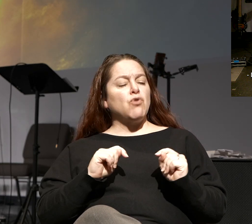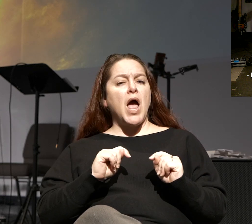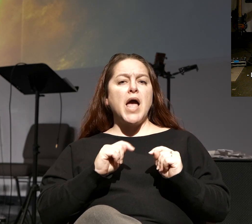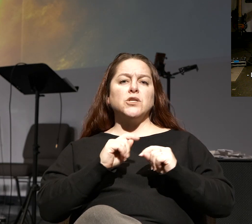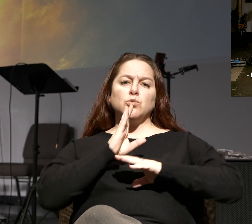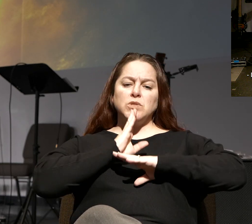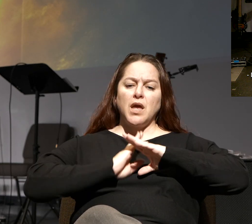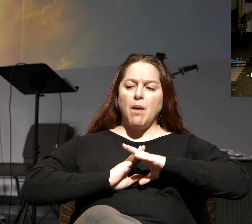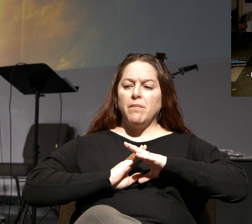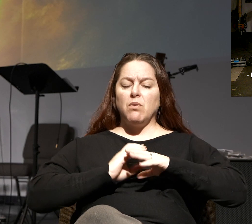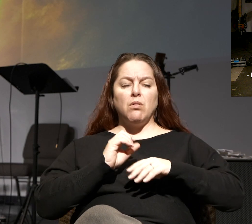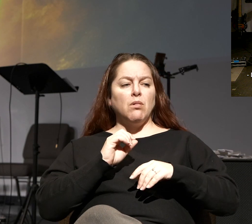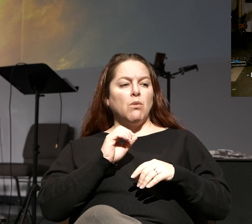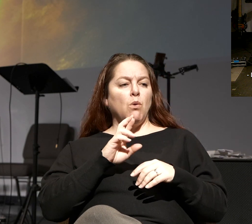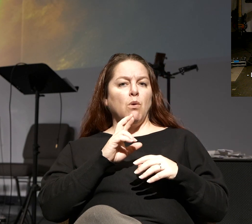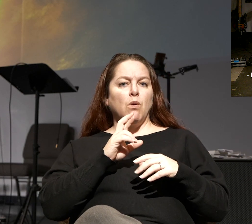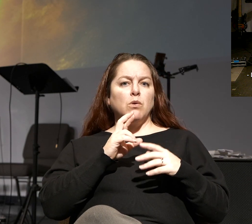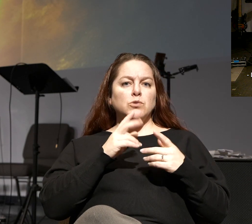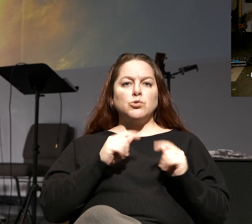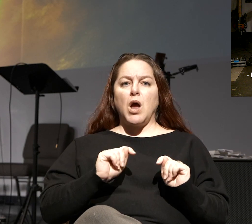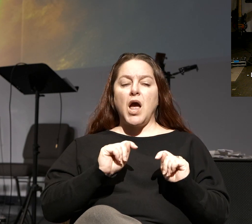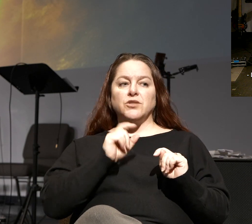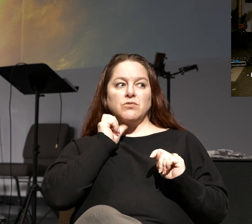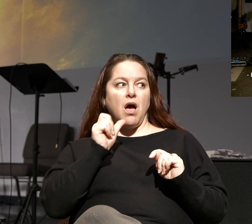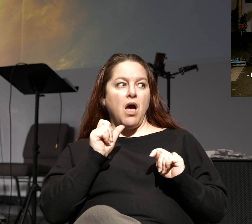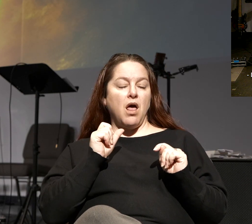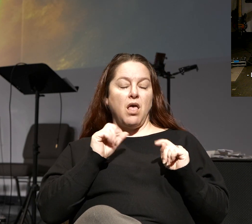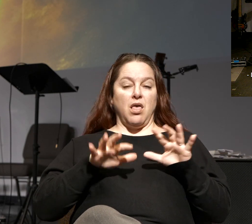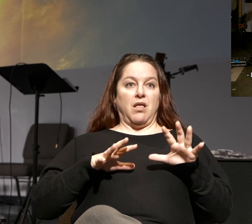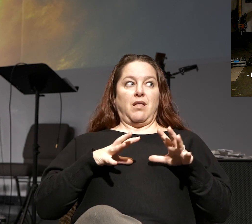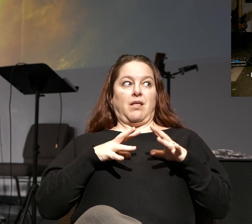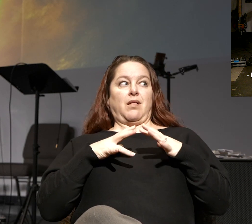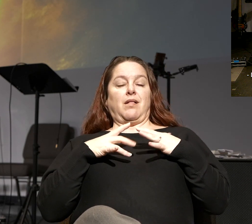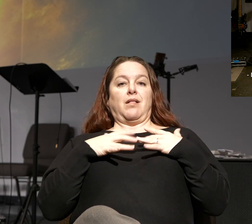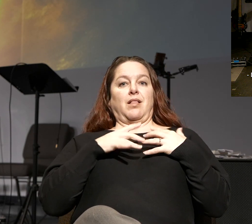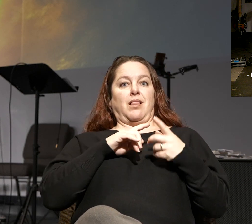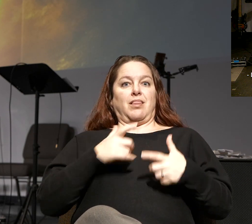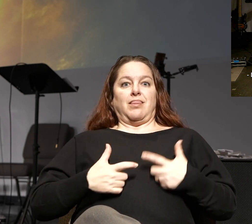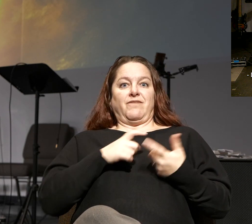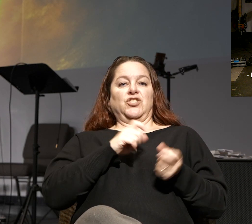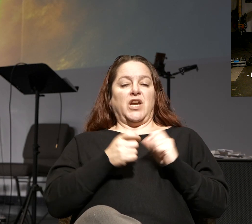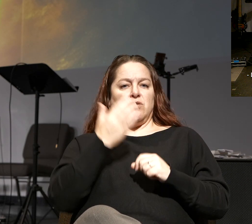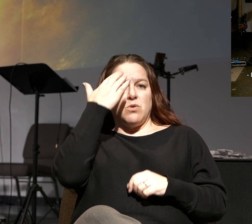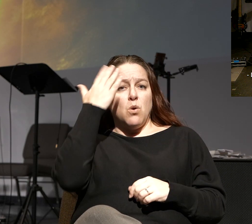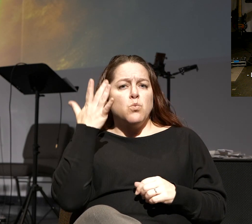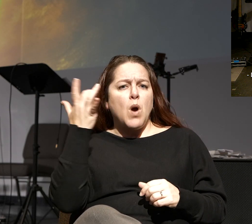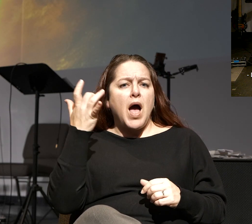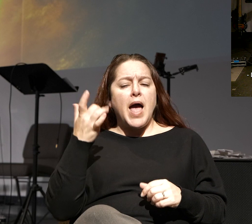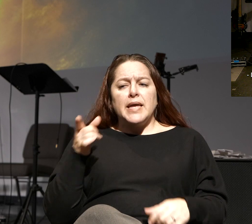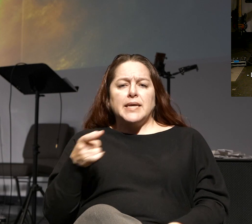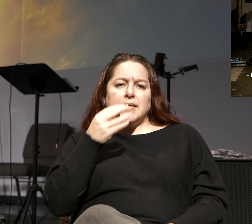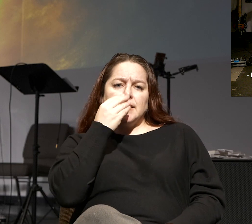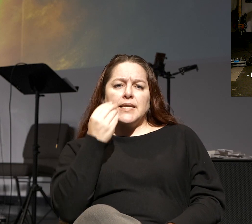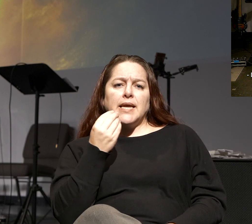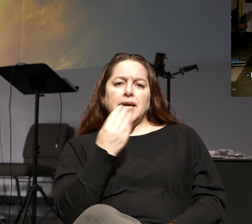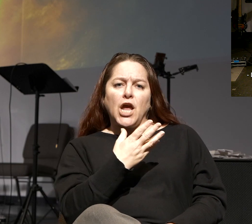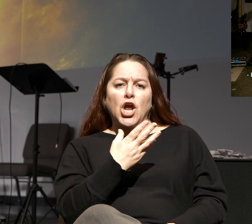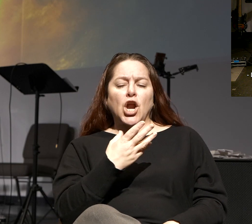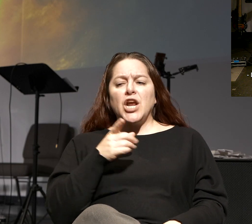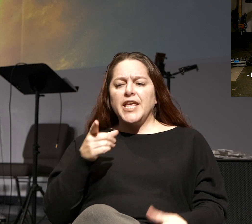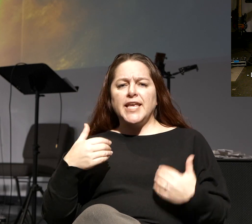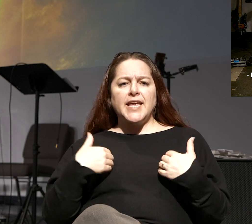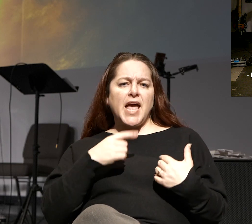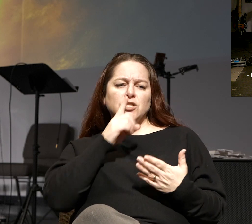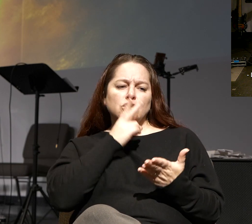humble, or trying to not get caught up in how life is changing. You know why? He doesn't care. He really